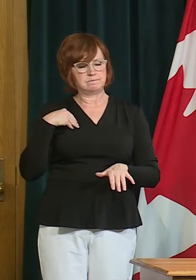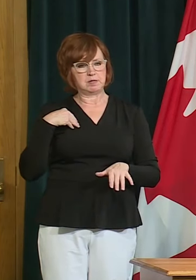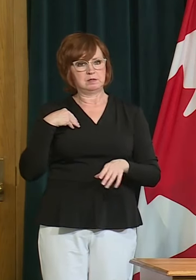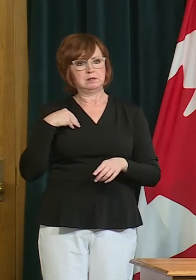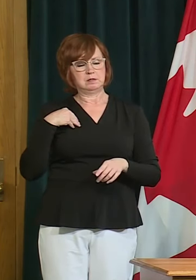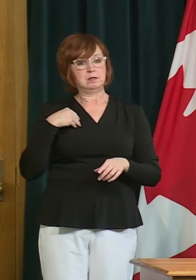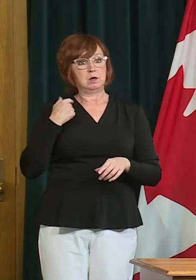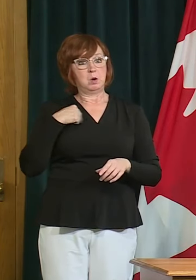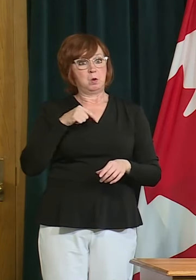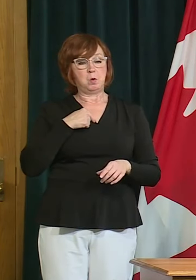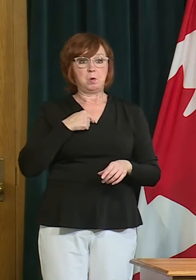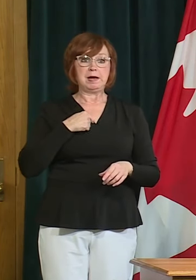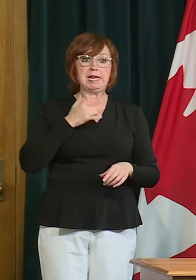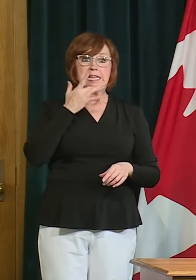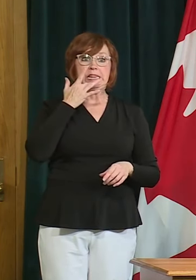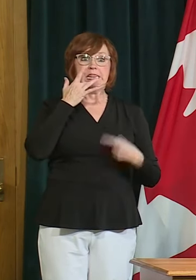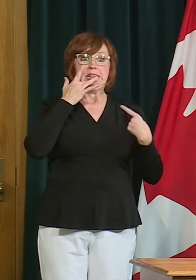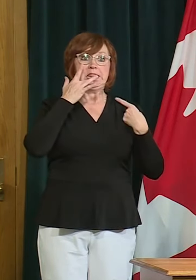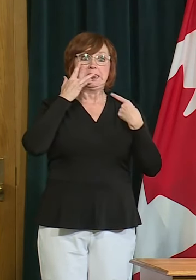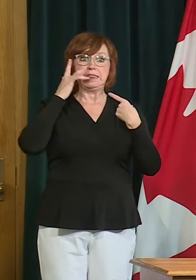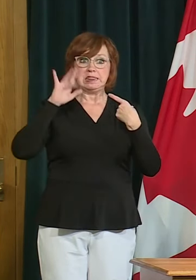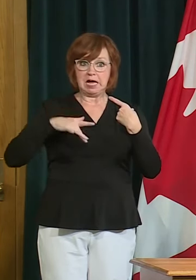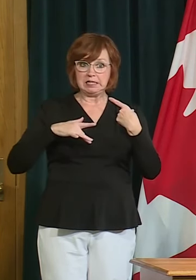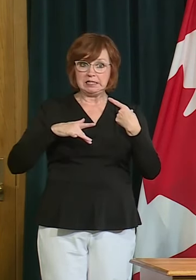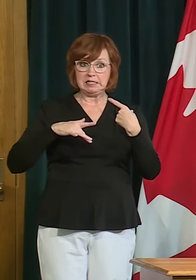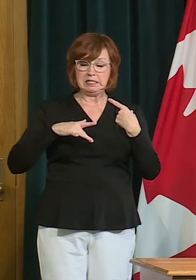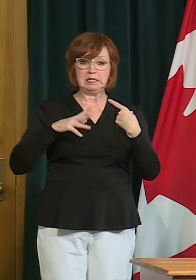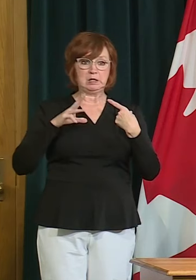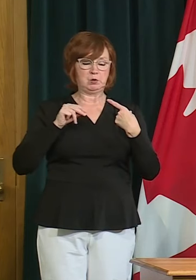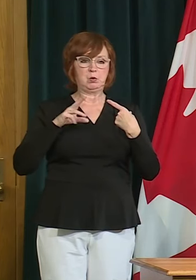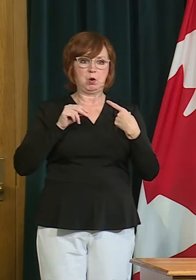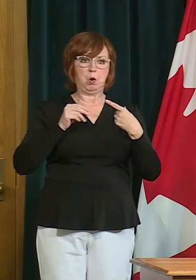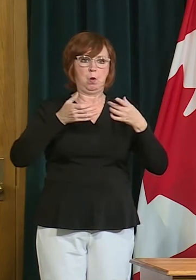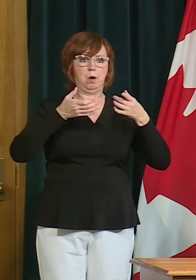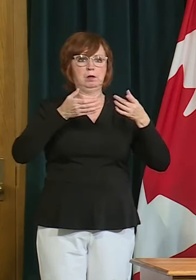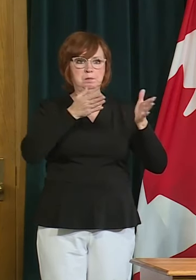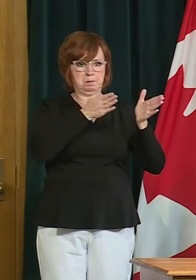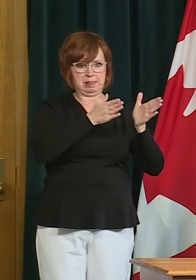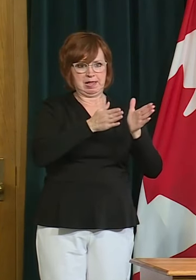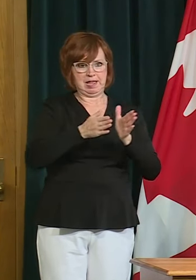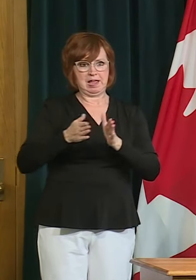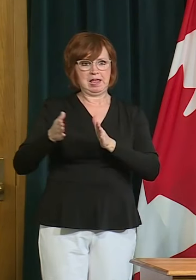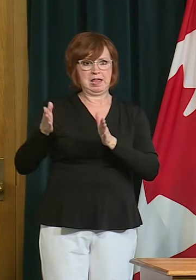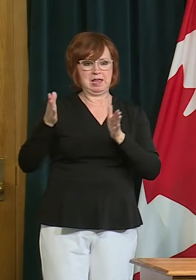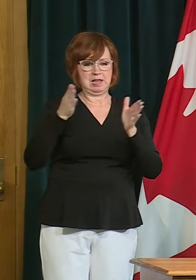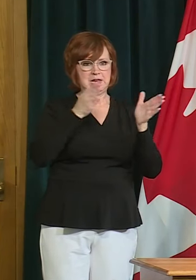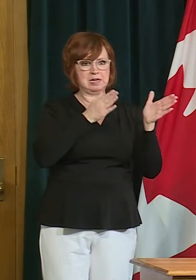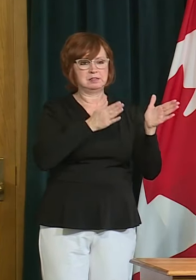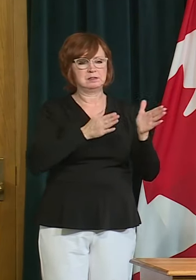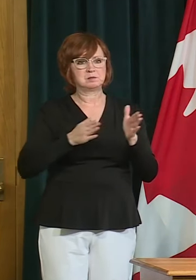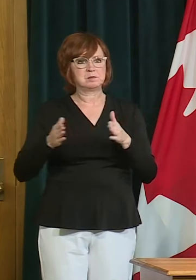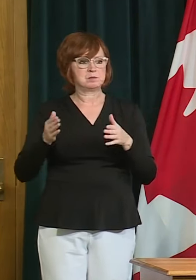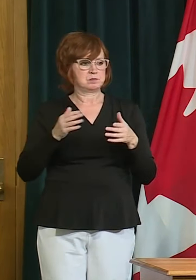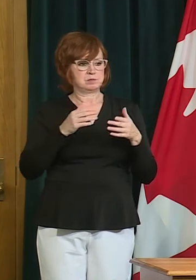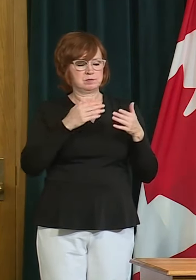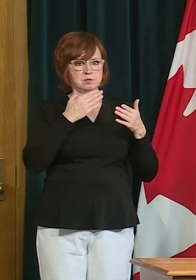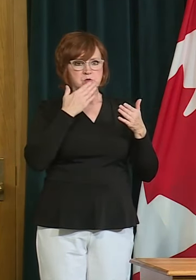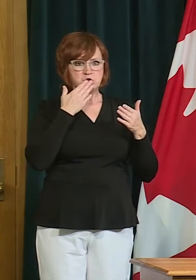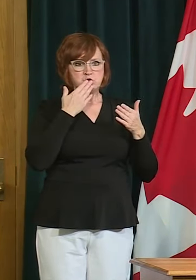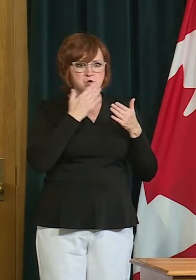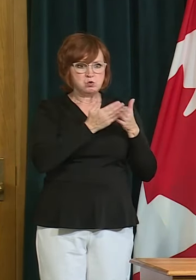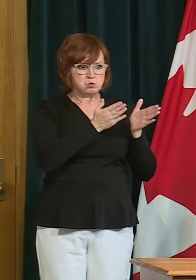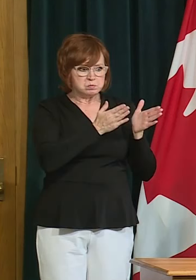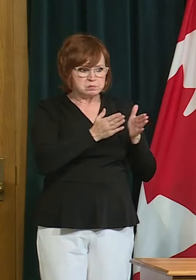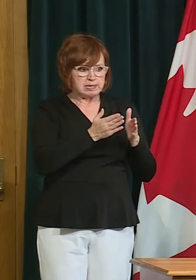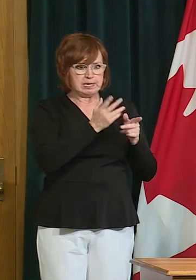by accident or luck we have been fortunate in this province by uh the guidance of our chief medical health officer but but just as